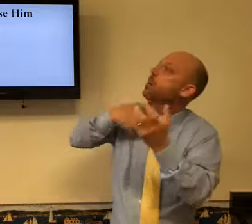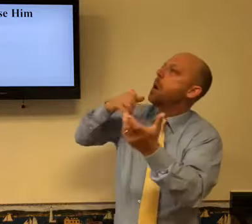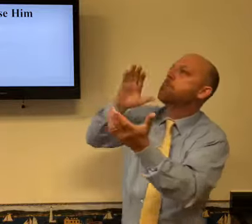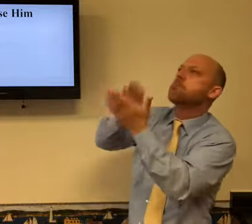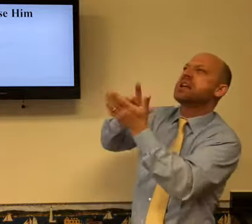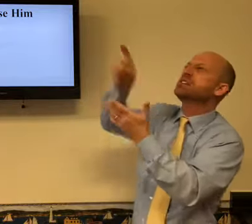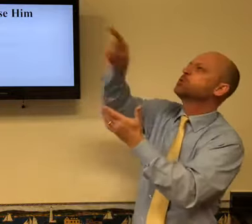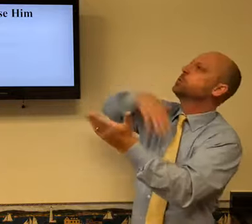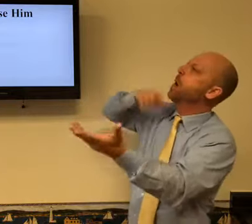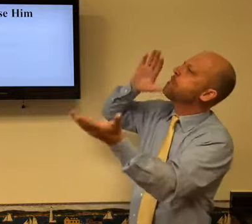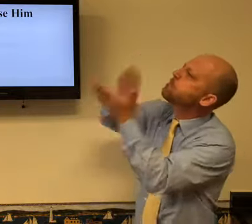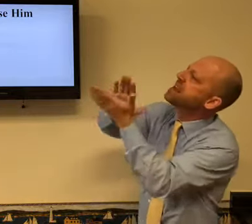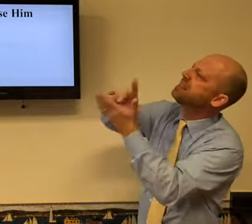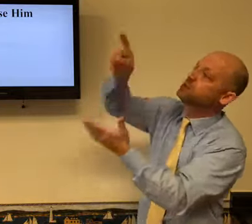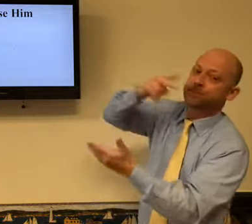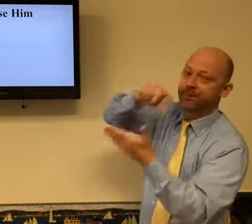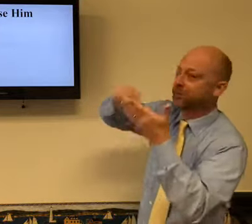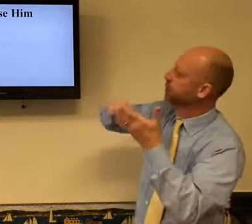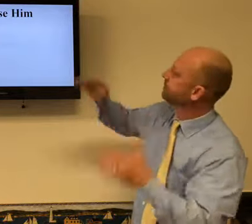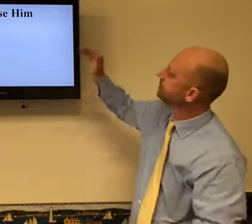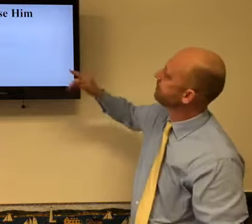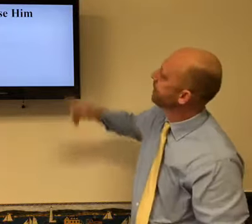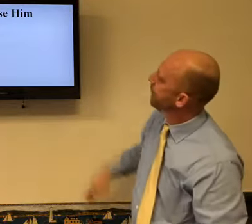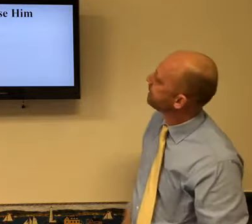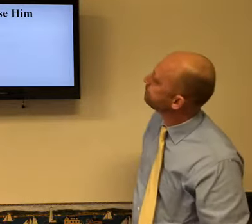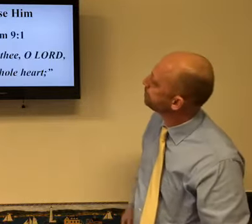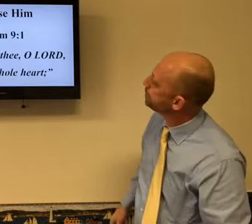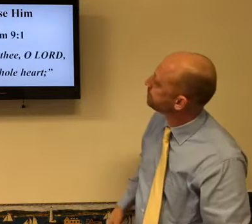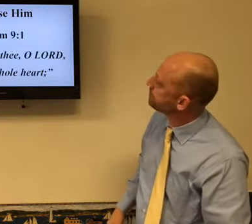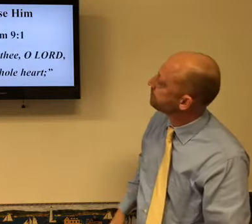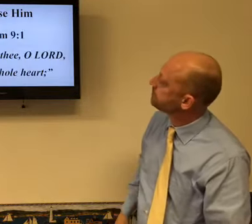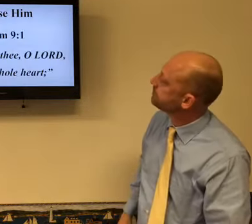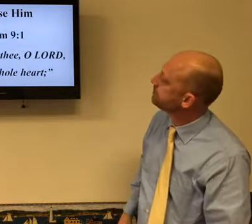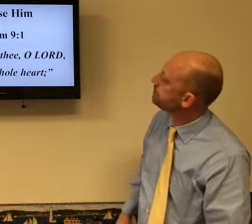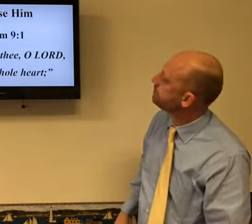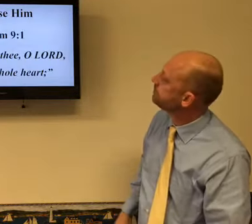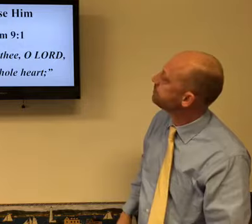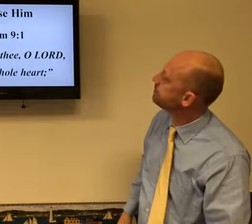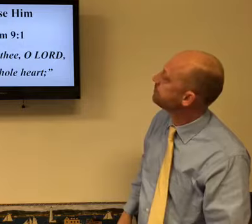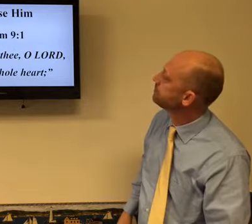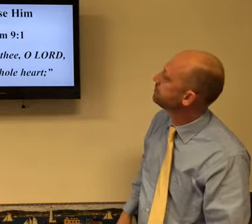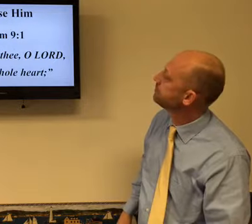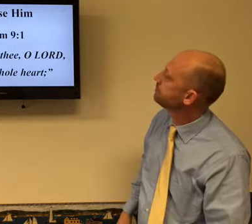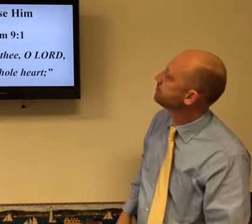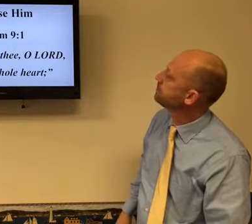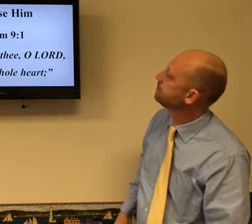you for my friends. I praise you. I praise you. Psalm chapter nine, verse one.